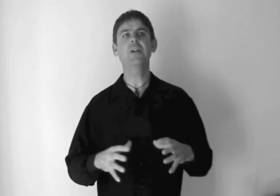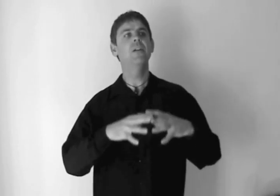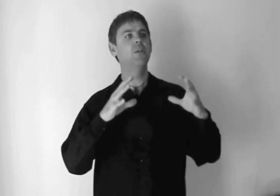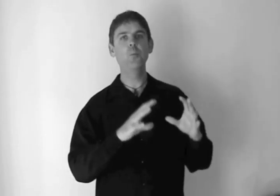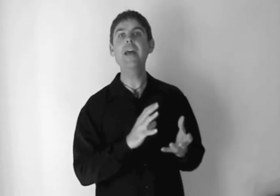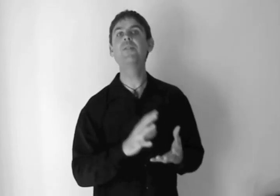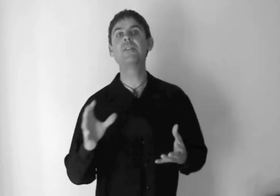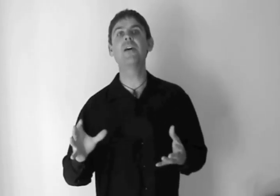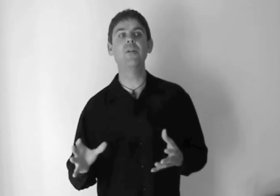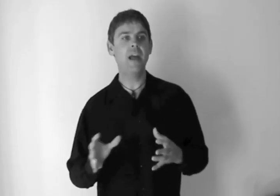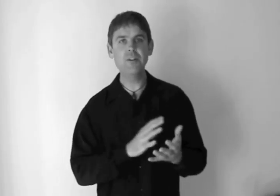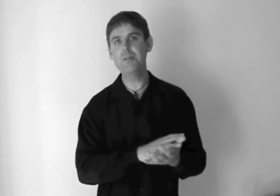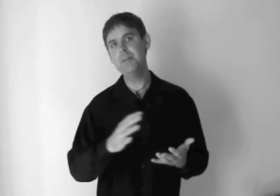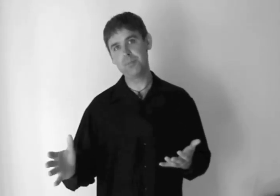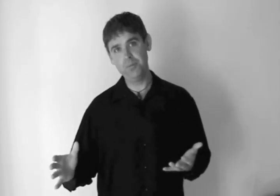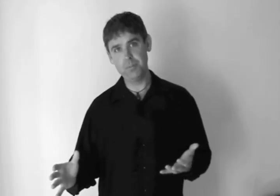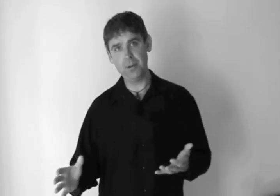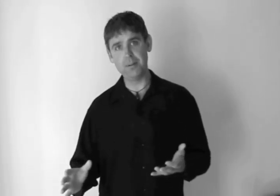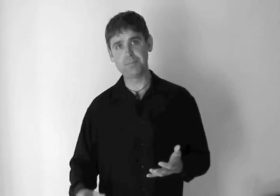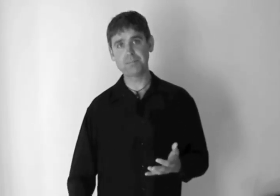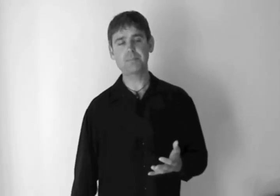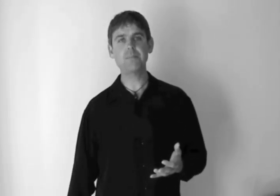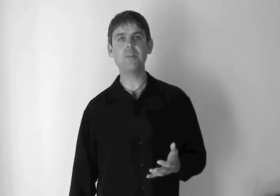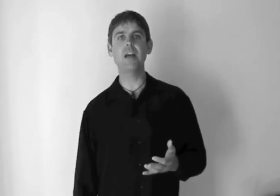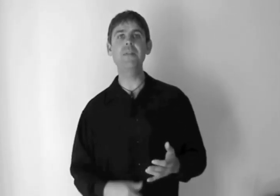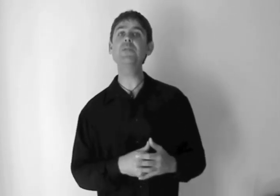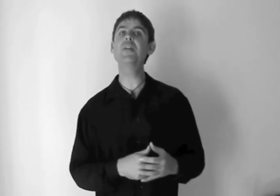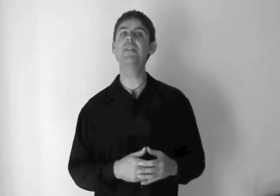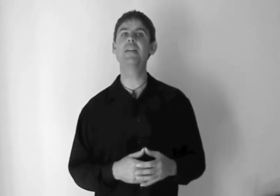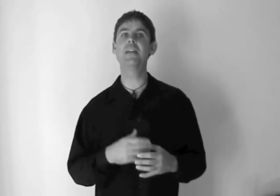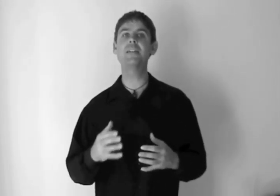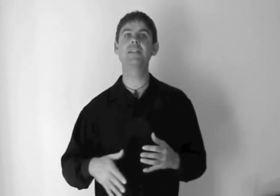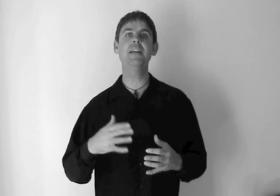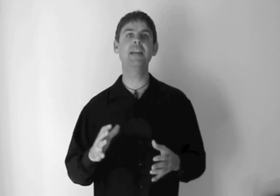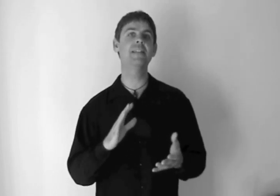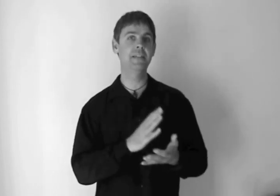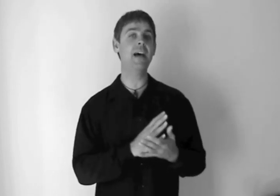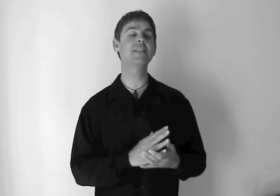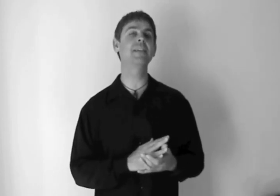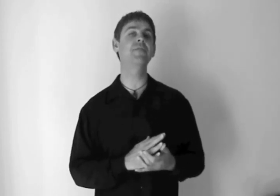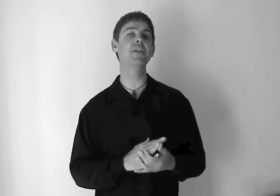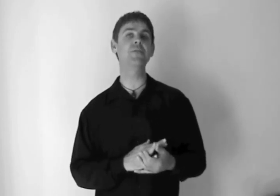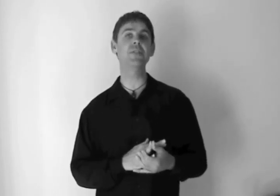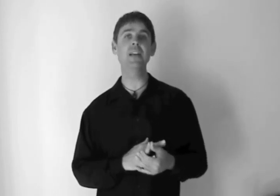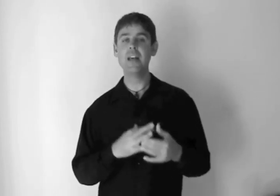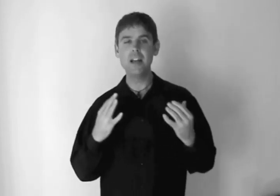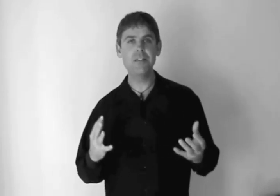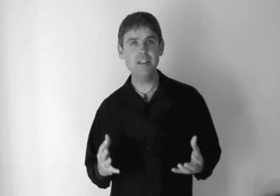Well, where could it go? How could it be improved upon? And that's where I think conducting technique starts to get very interesting. And I think